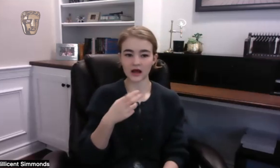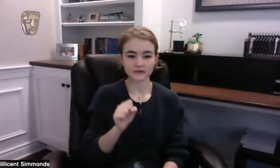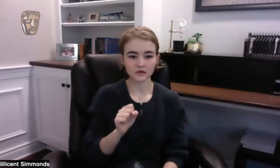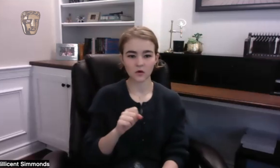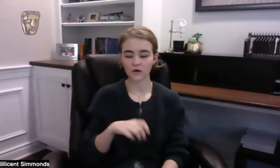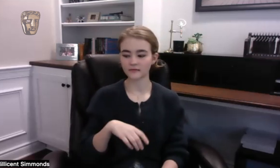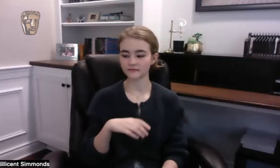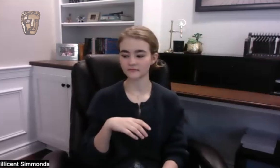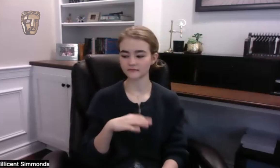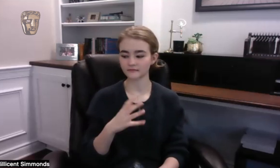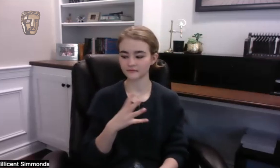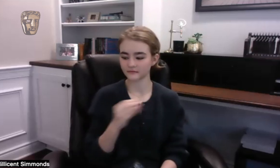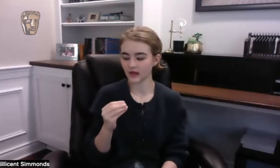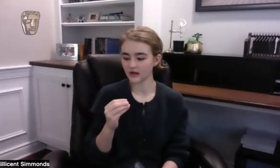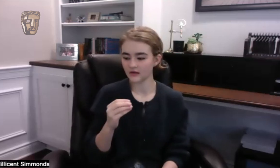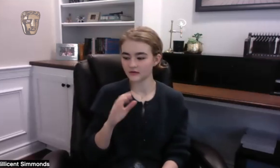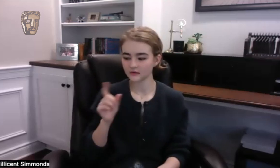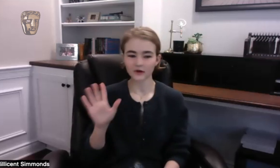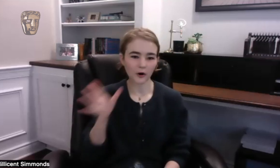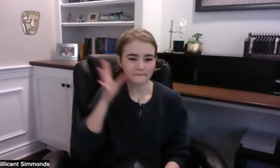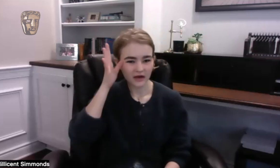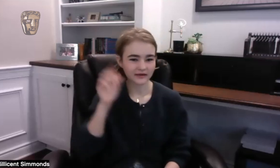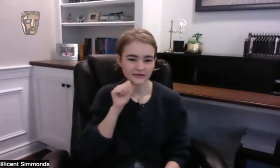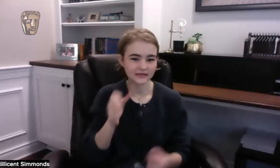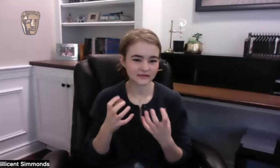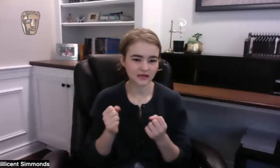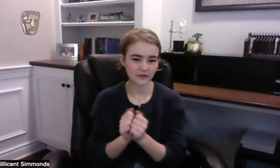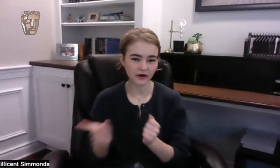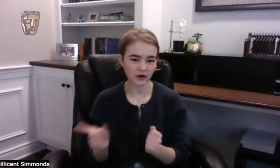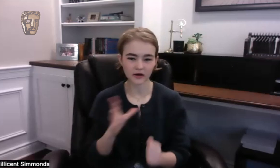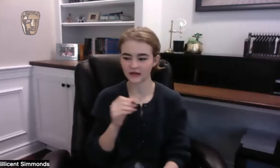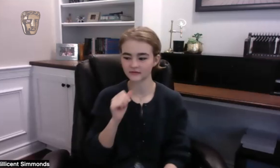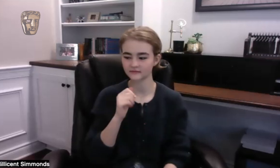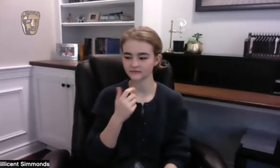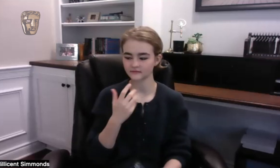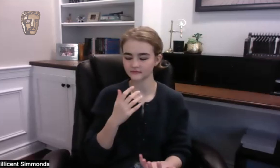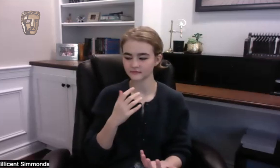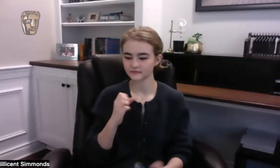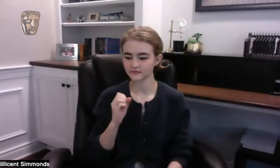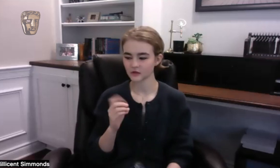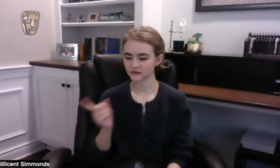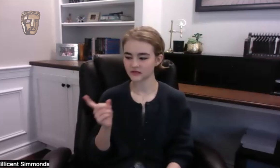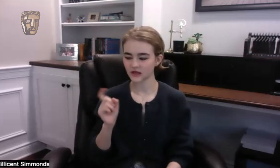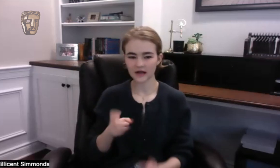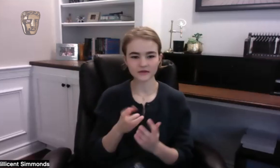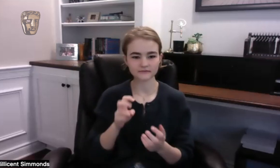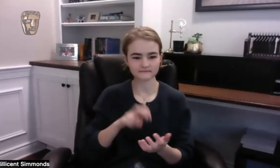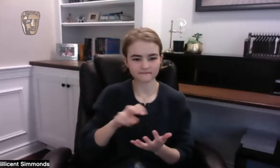in high school um her parents don't sign with her and so she really